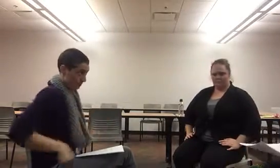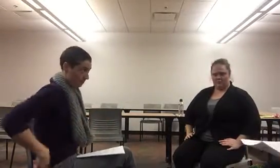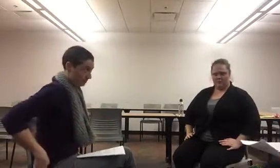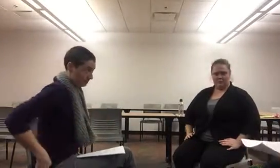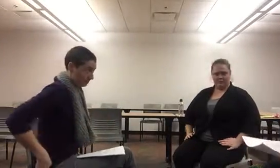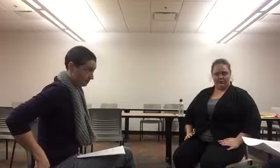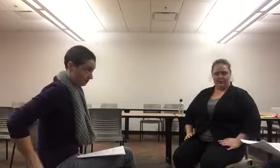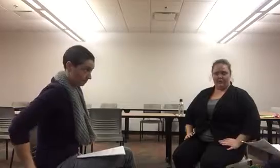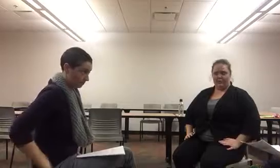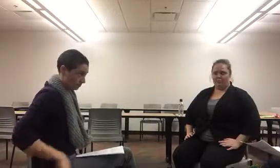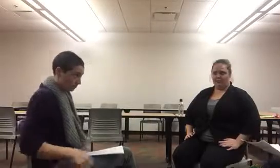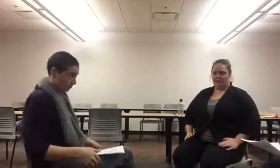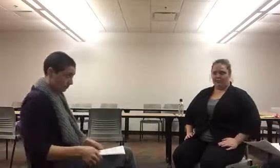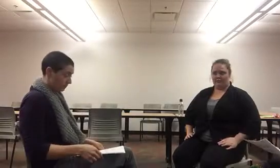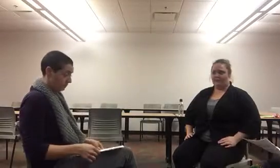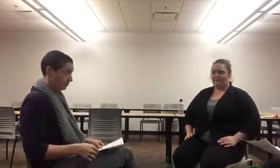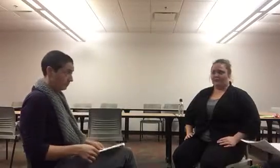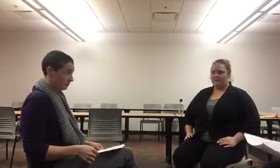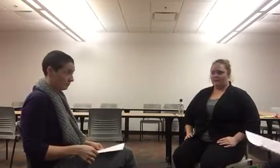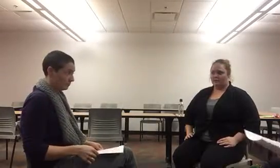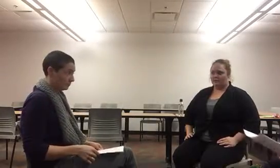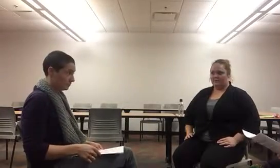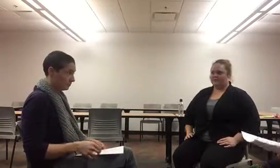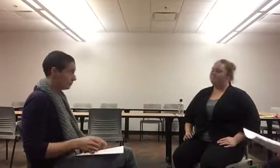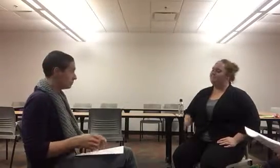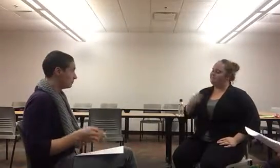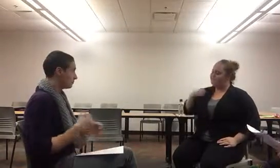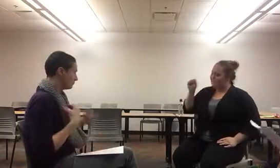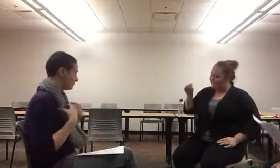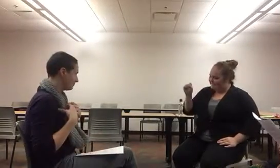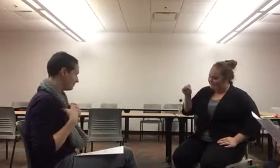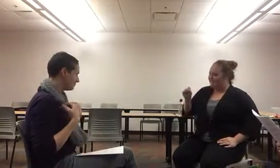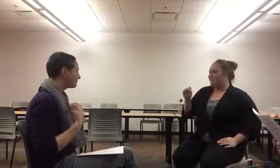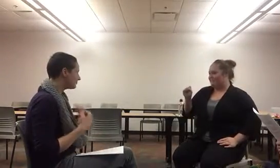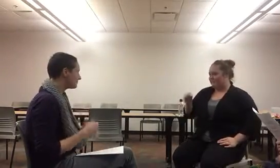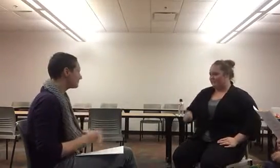And you use she, her pronouns, correct? I do use she, her. You use they, them?